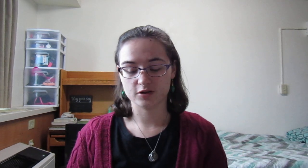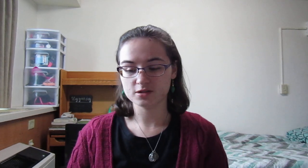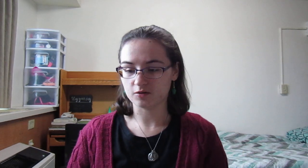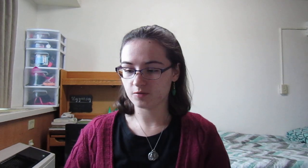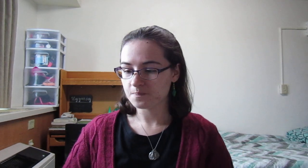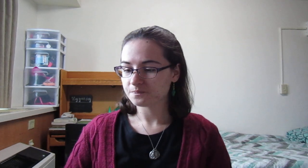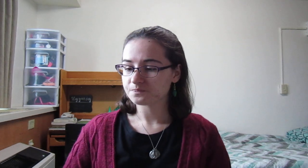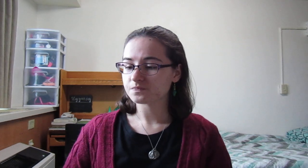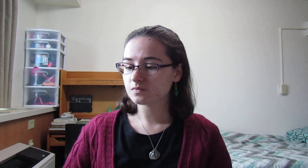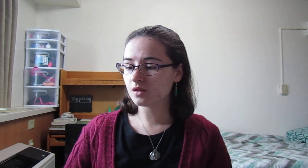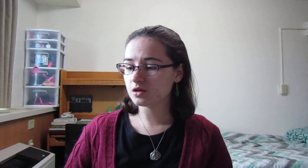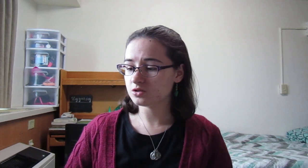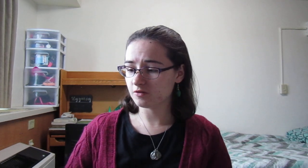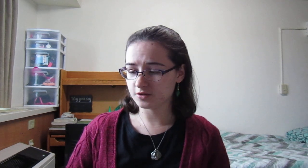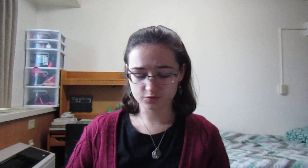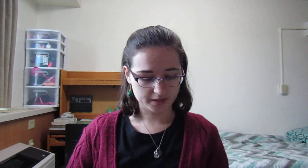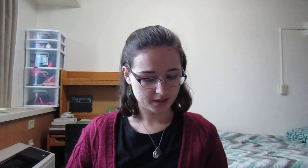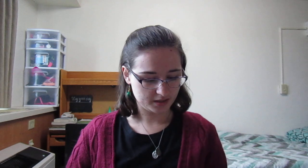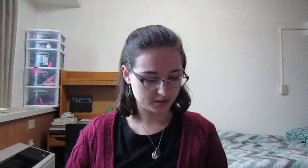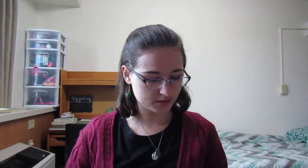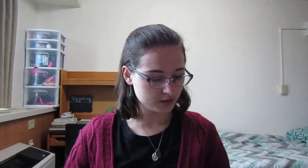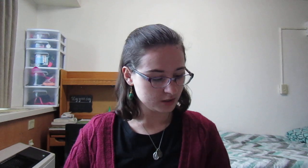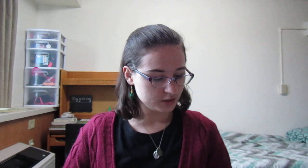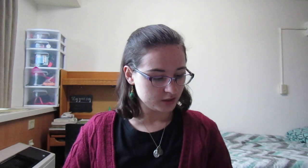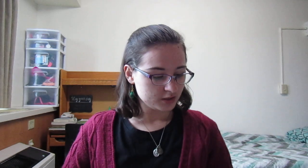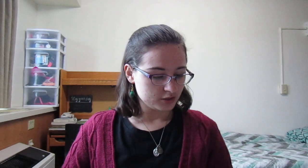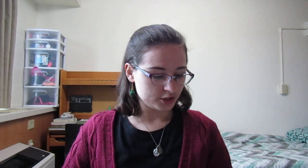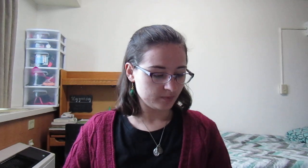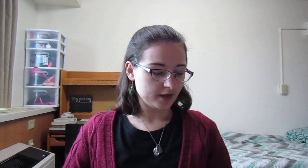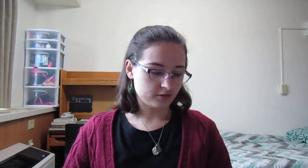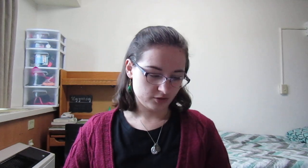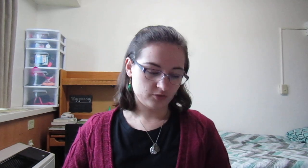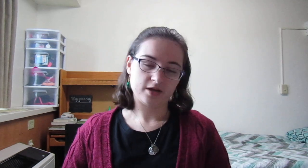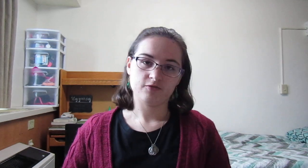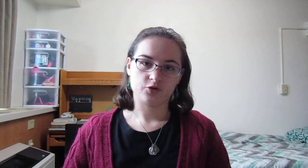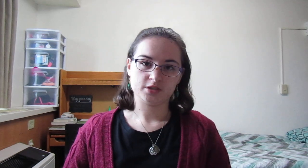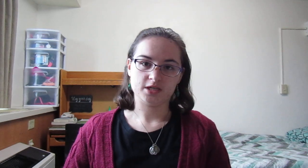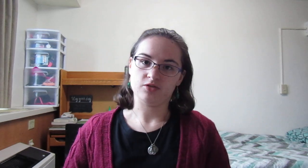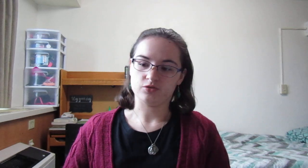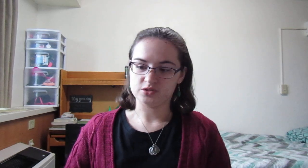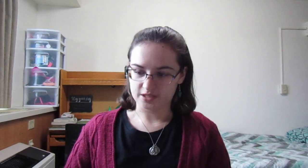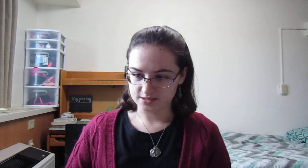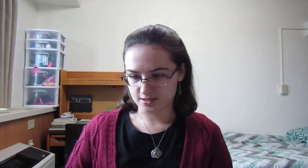yourself. So the first reading is Jeremiah 33, 14 through 16.